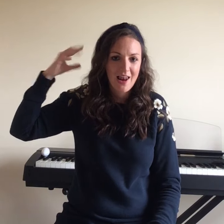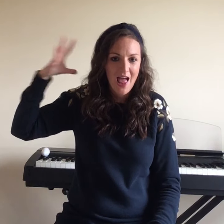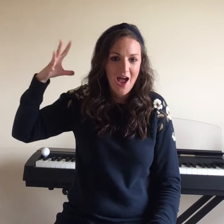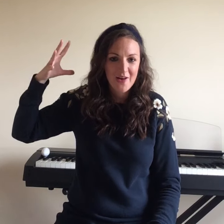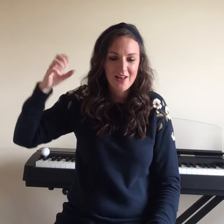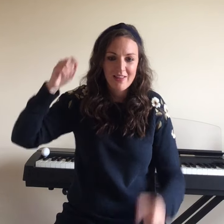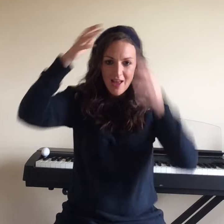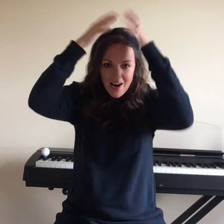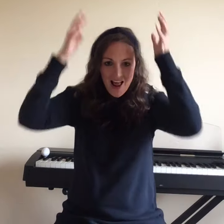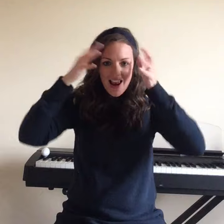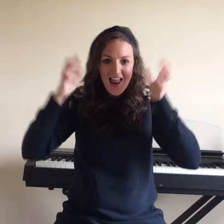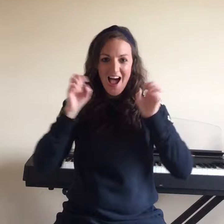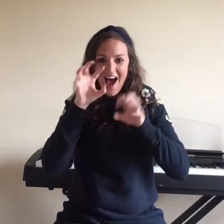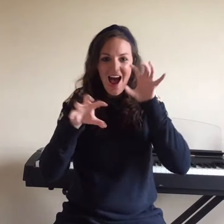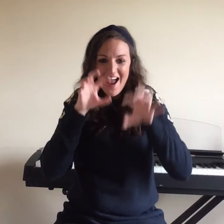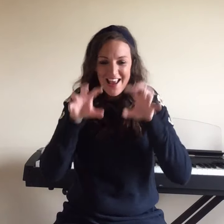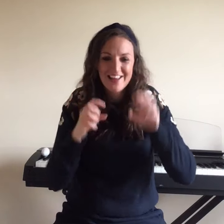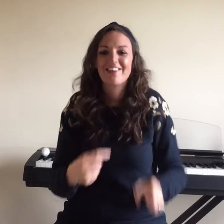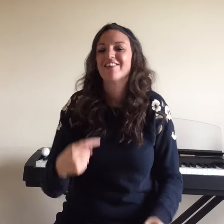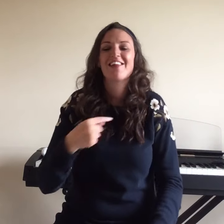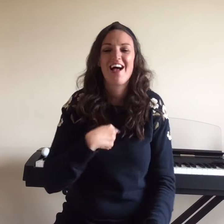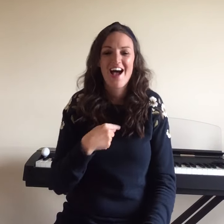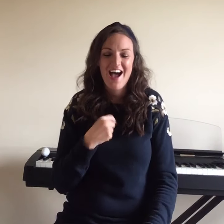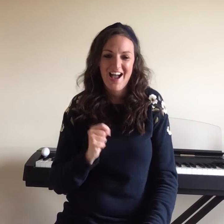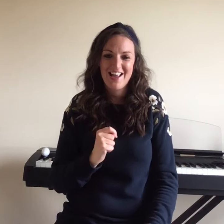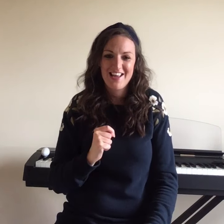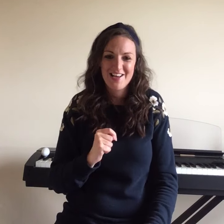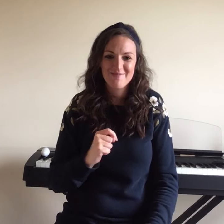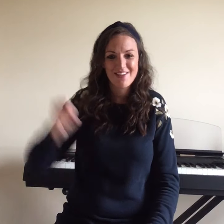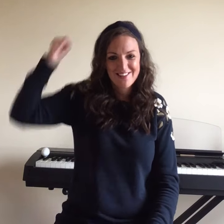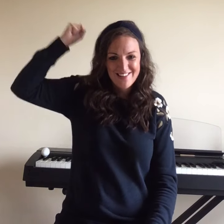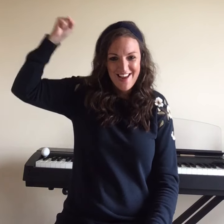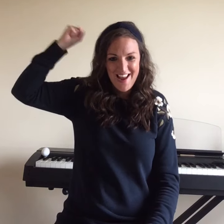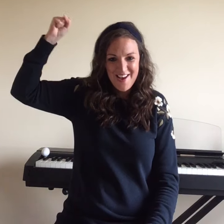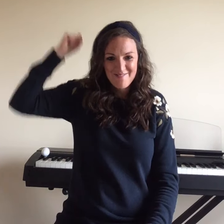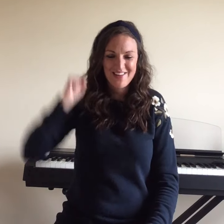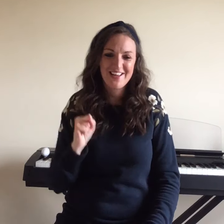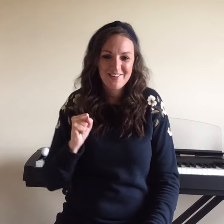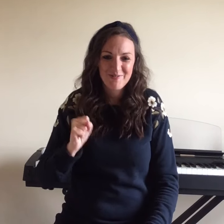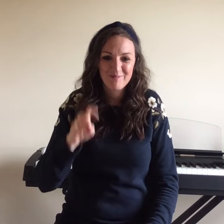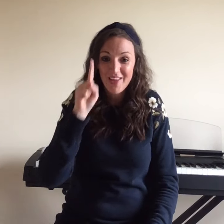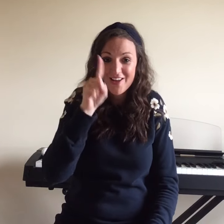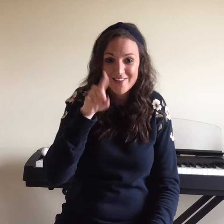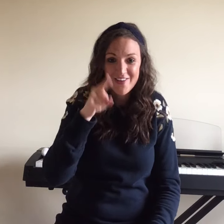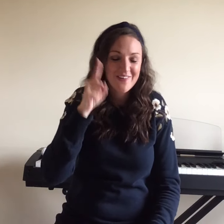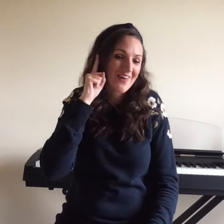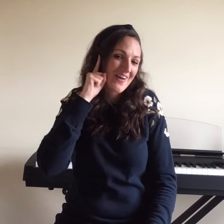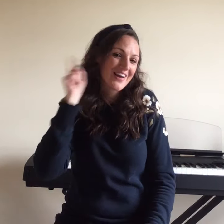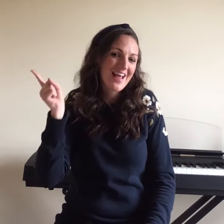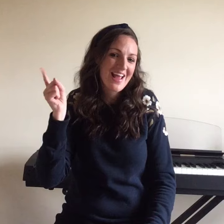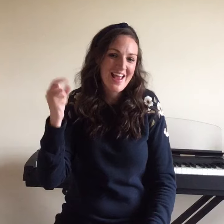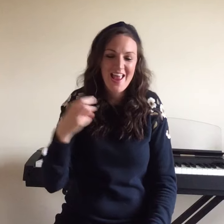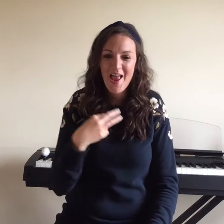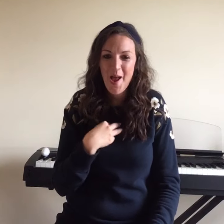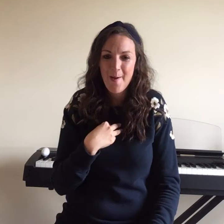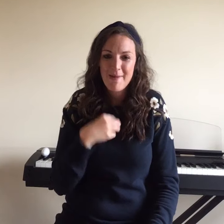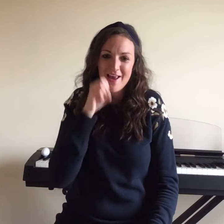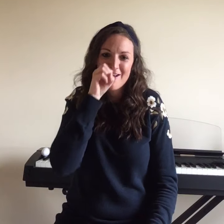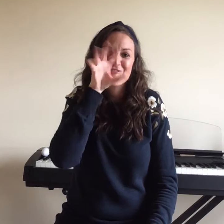Louder than the lion. Cause I am a champion. And you're gonna hear me